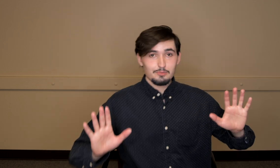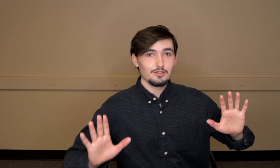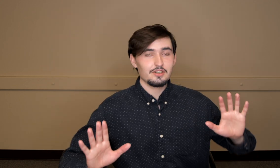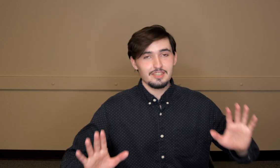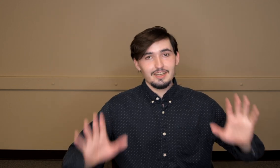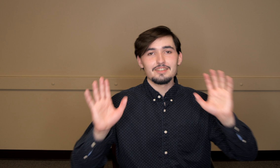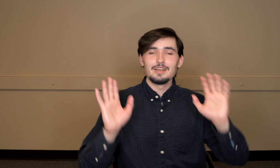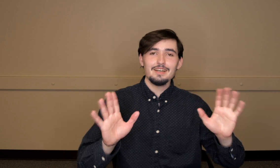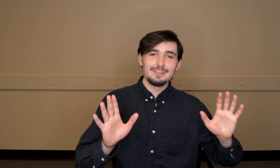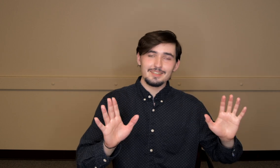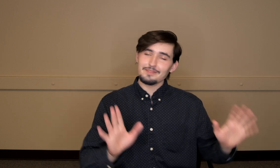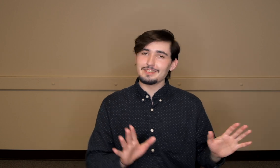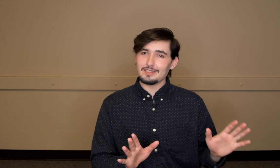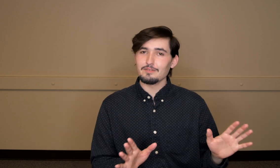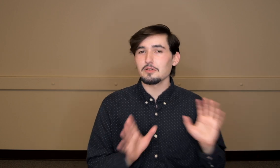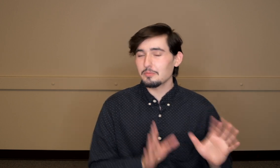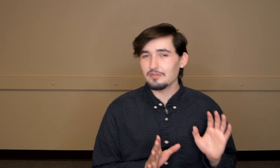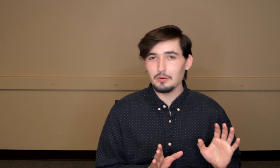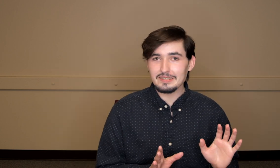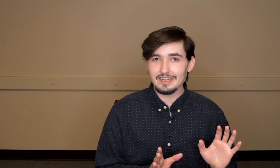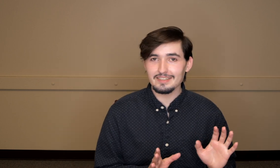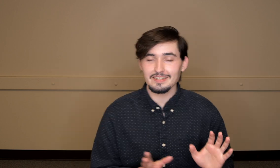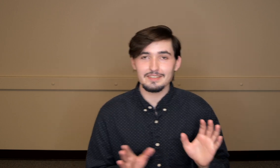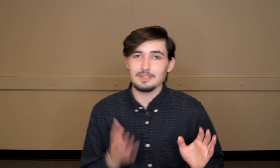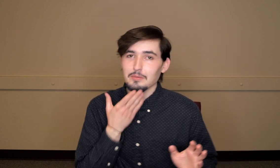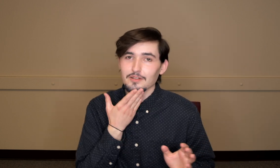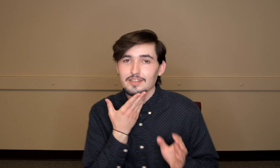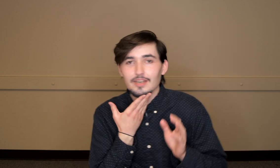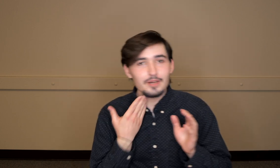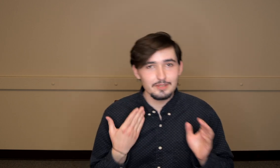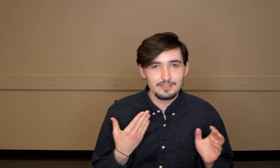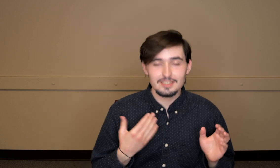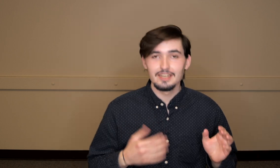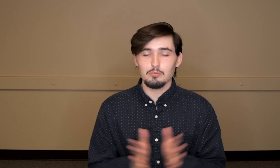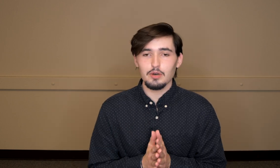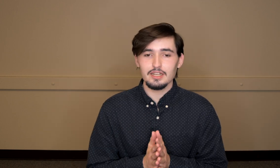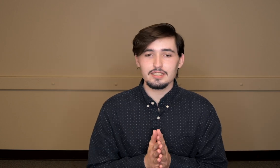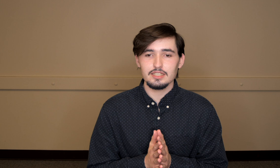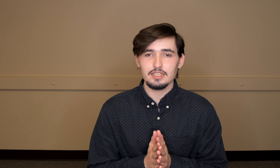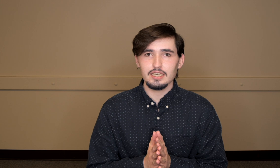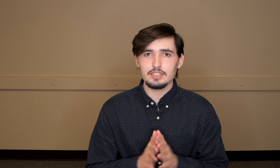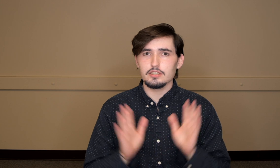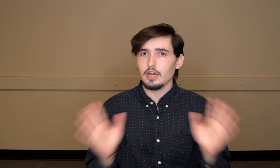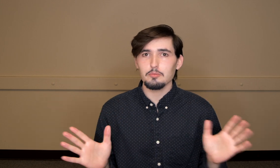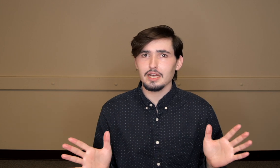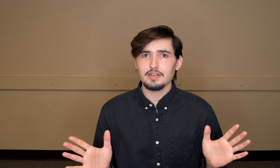up and looked and it definitely does leave a little bit of a white cast. I could tell by looking at my beard but it's not bad